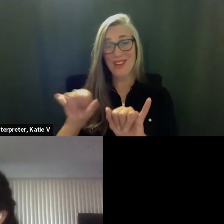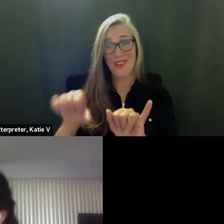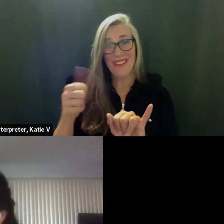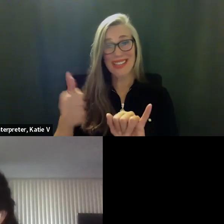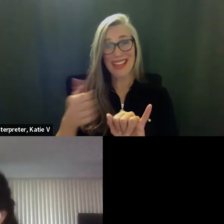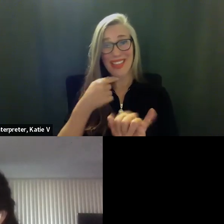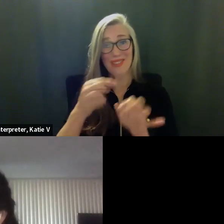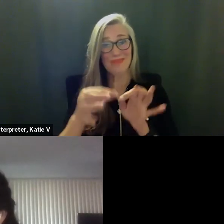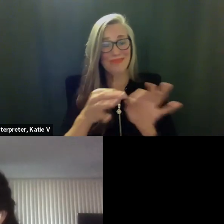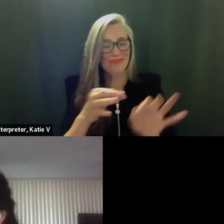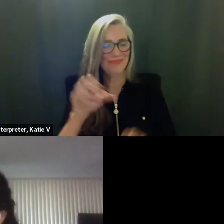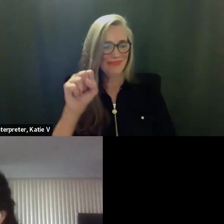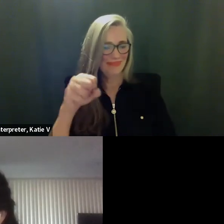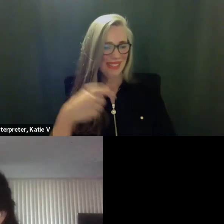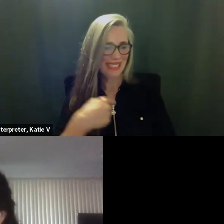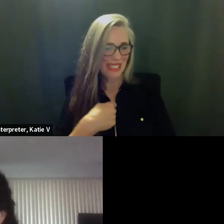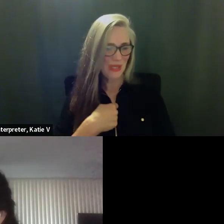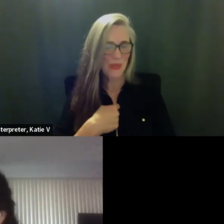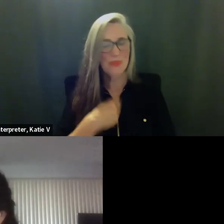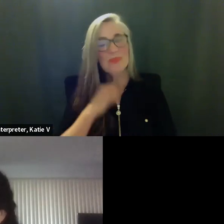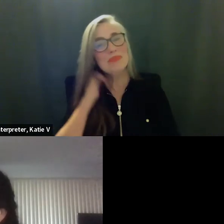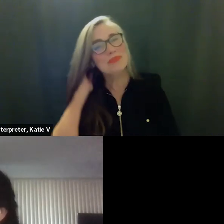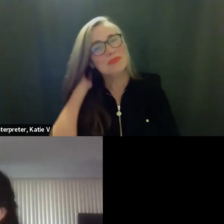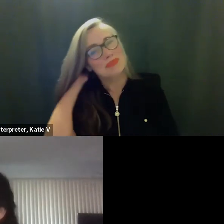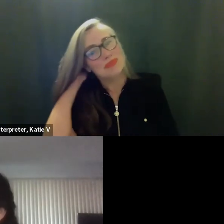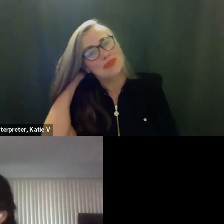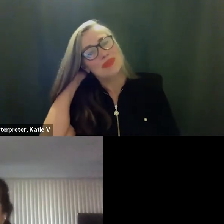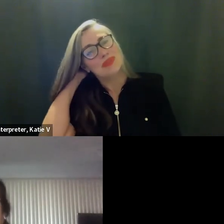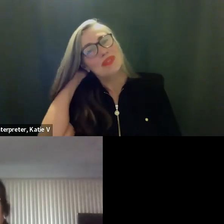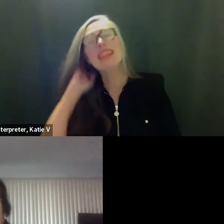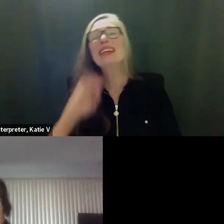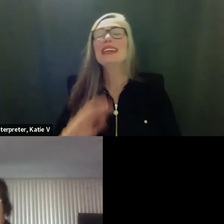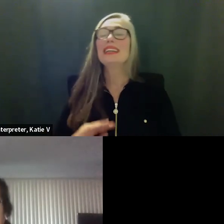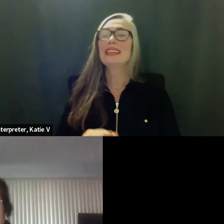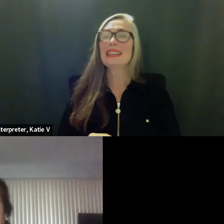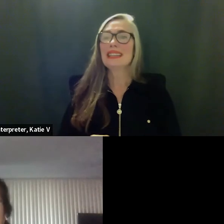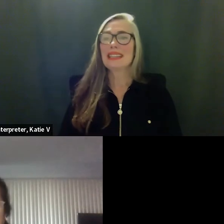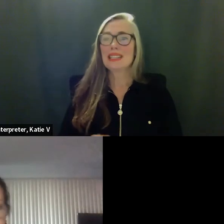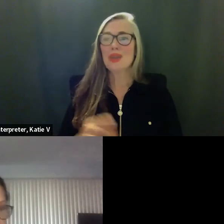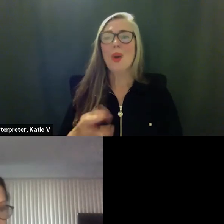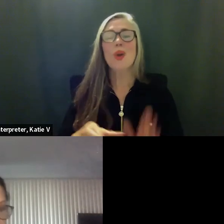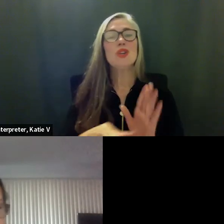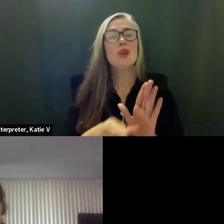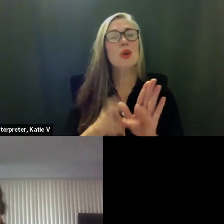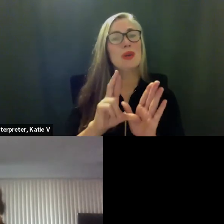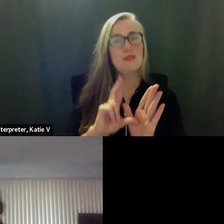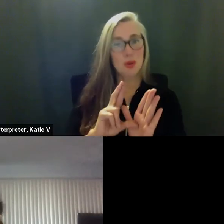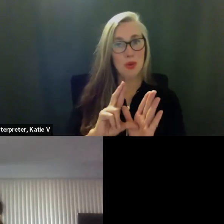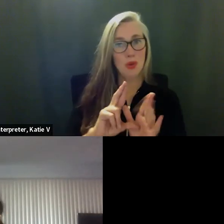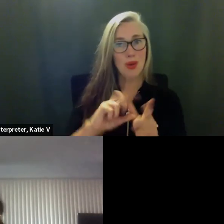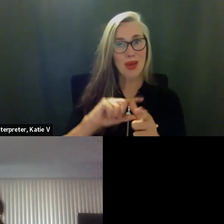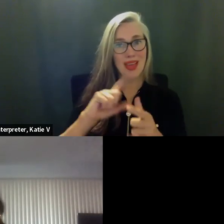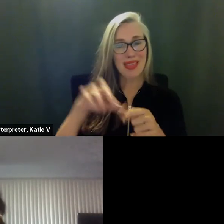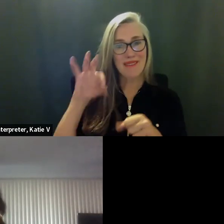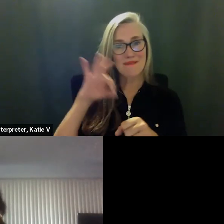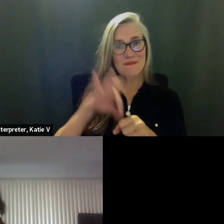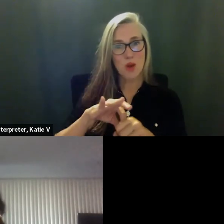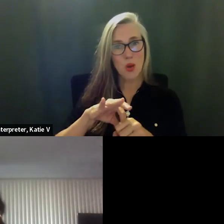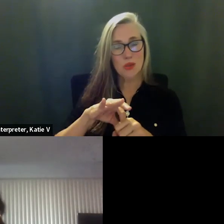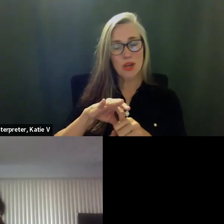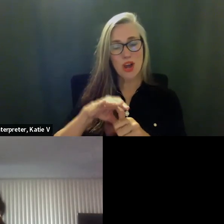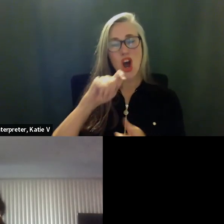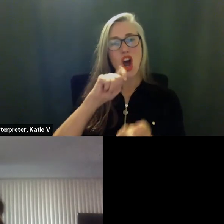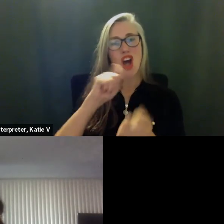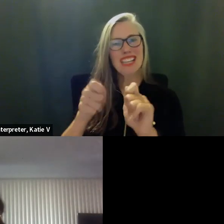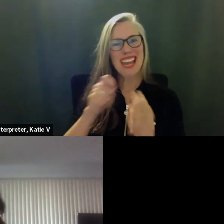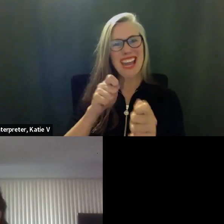all right so uh this evening you'll be um reviewing and then voting on the edits for